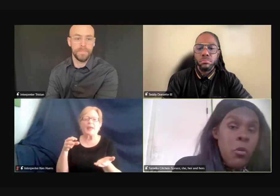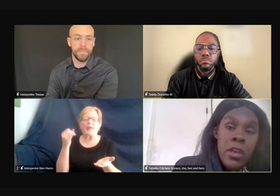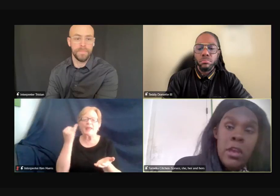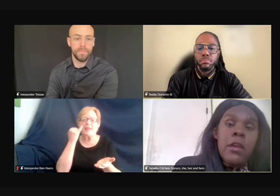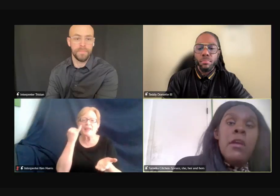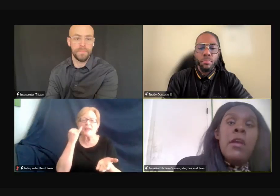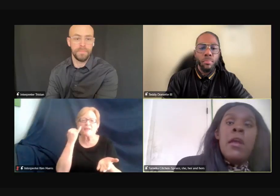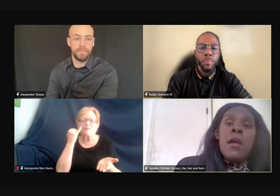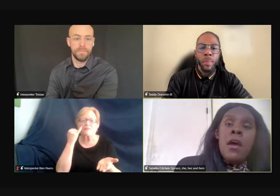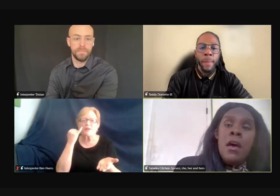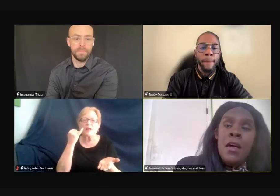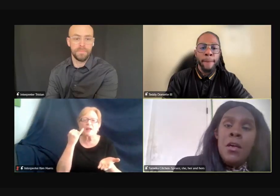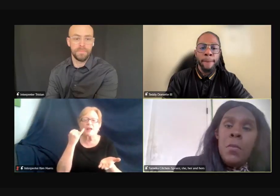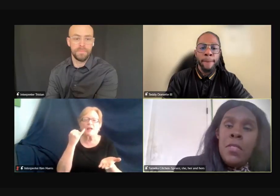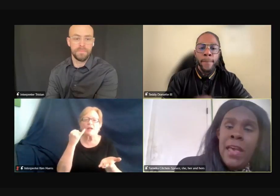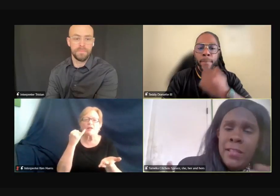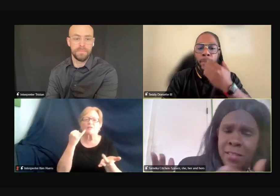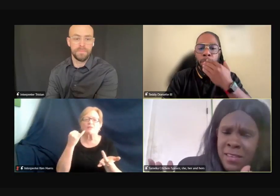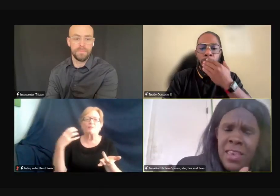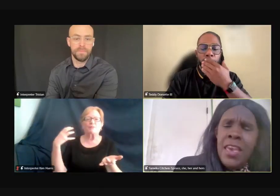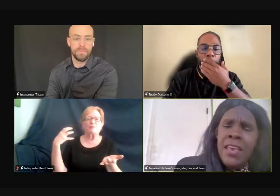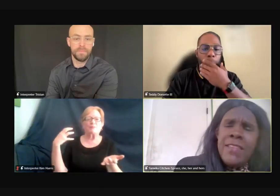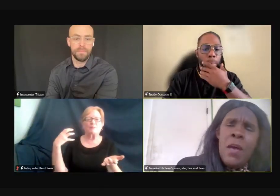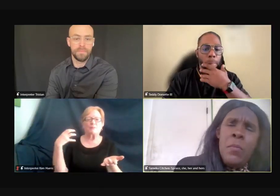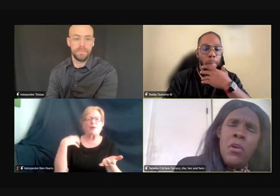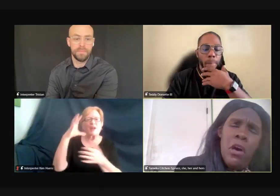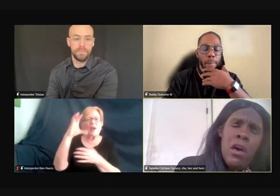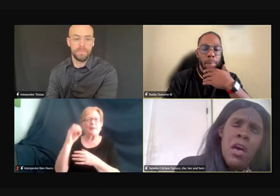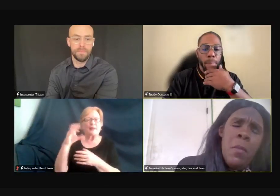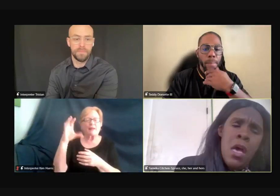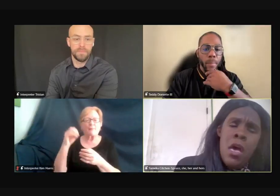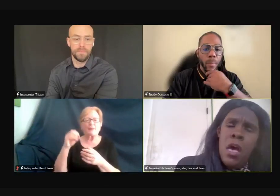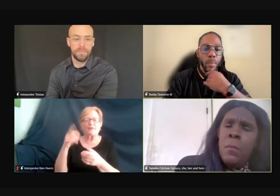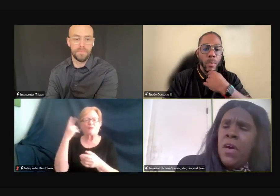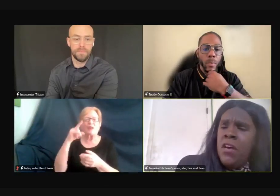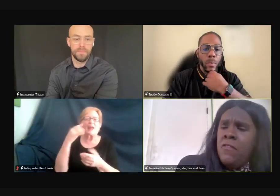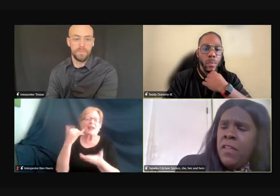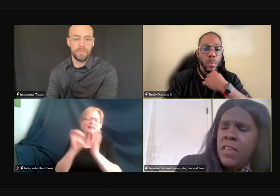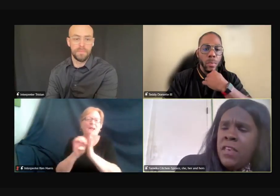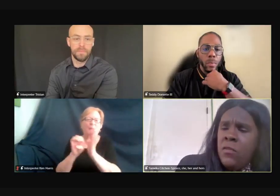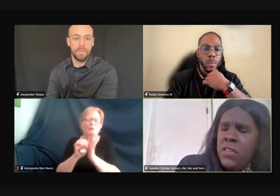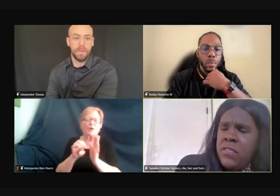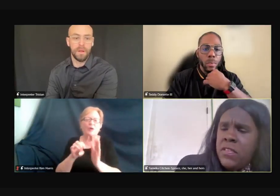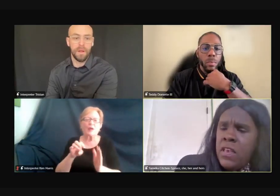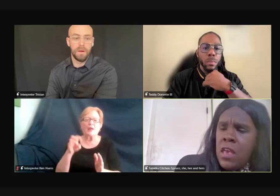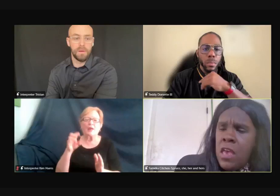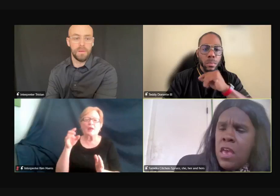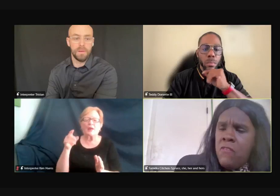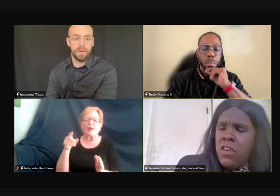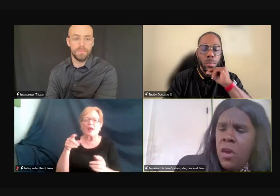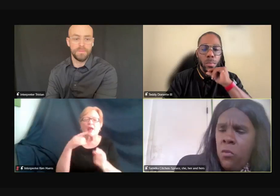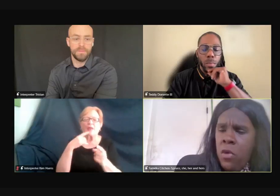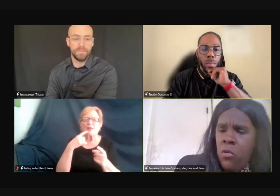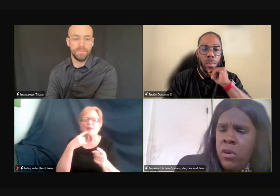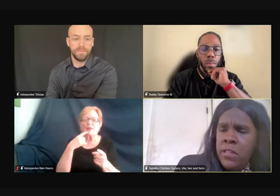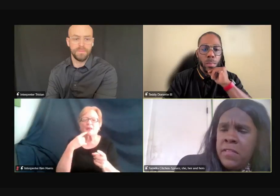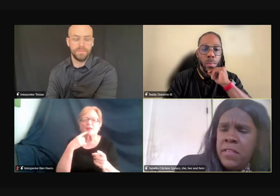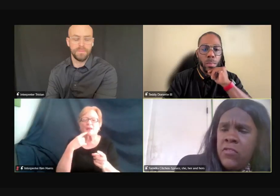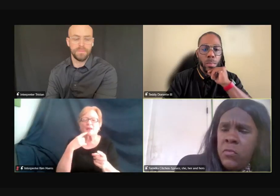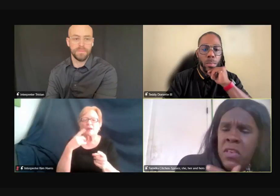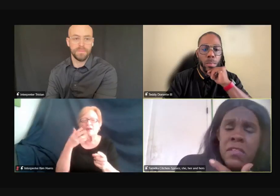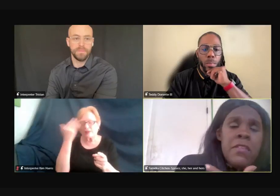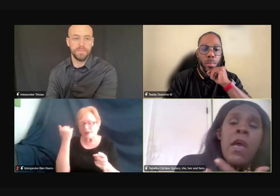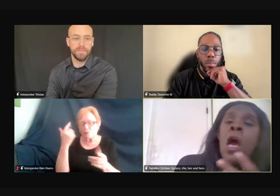employer, like the example of above, I think it was, I forgot what